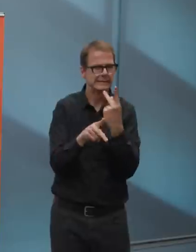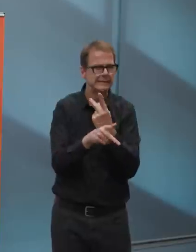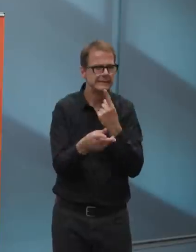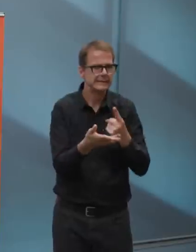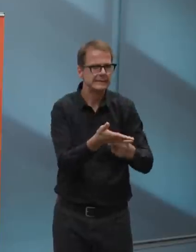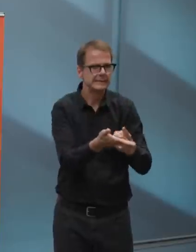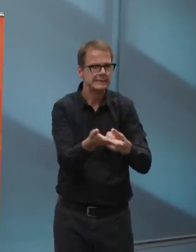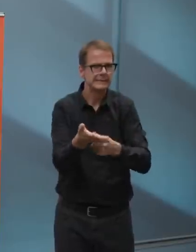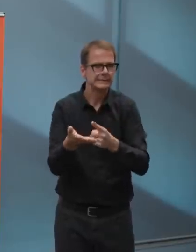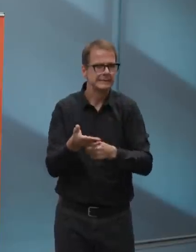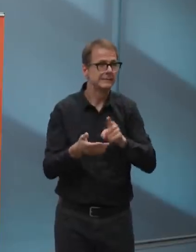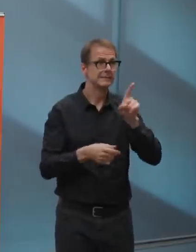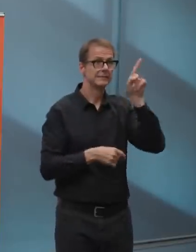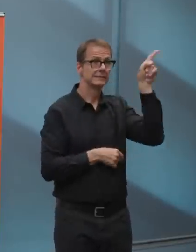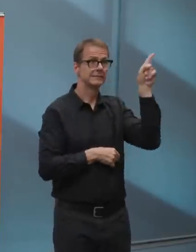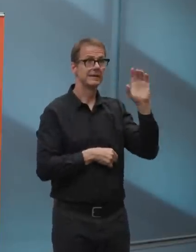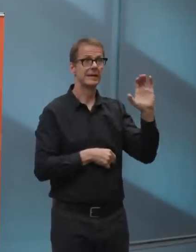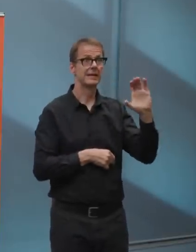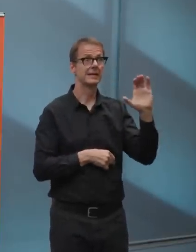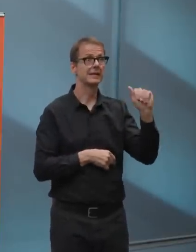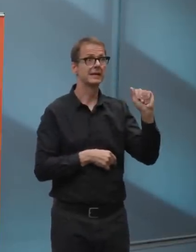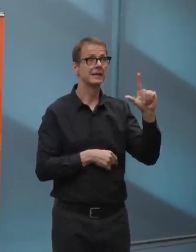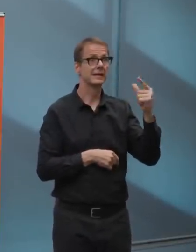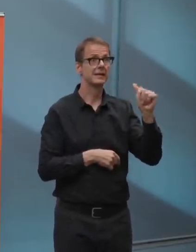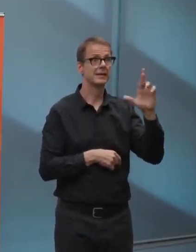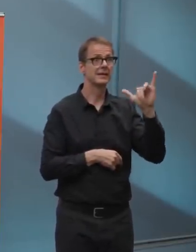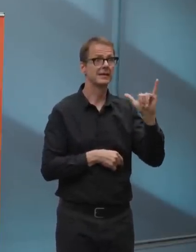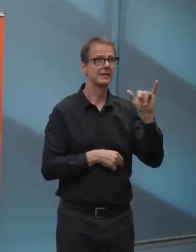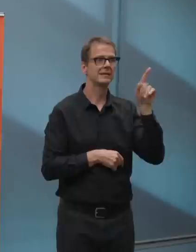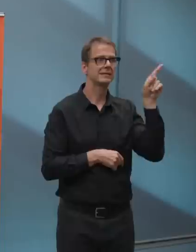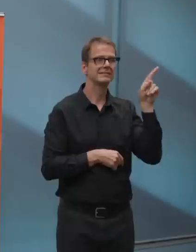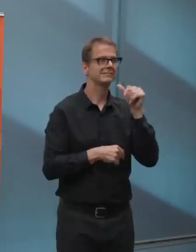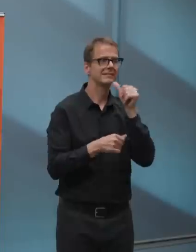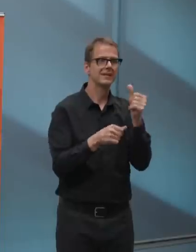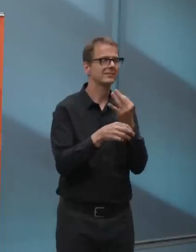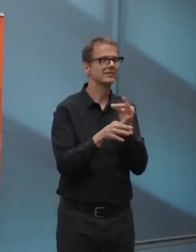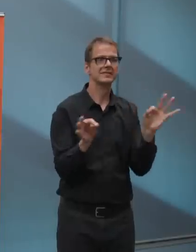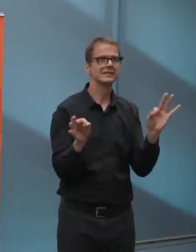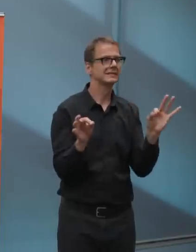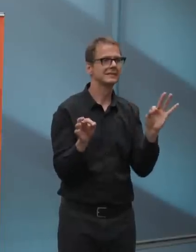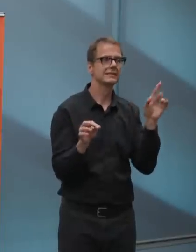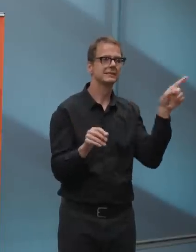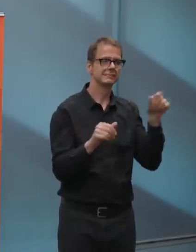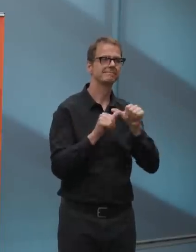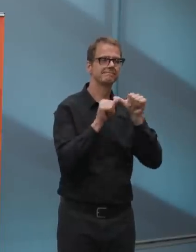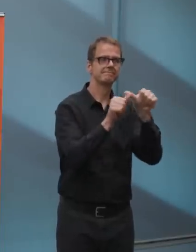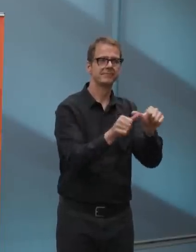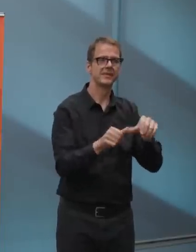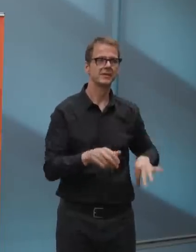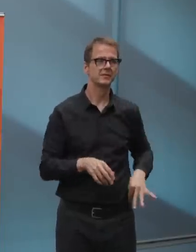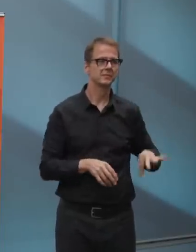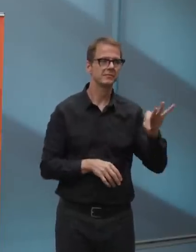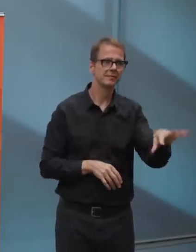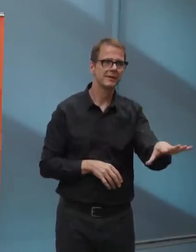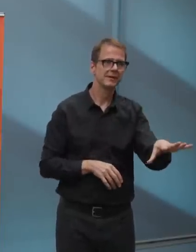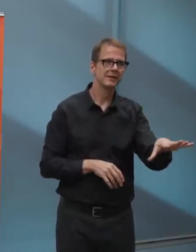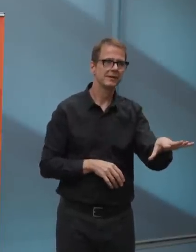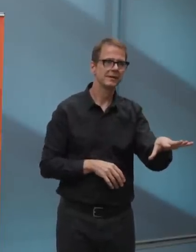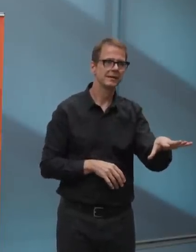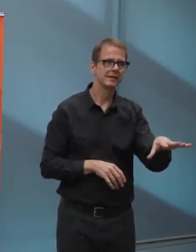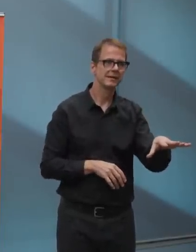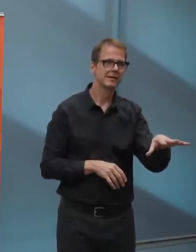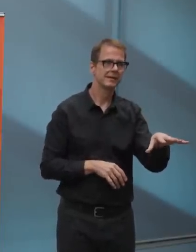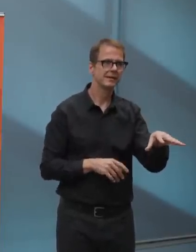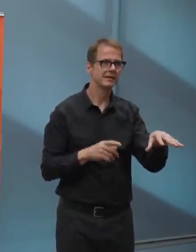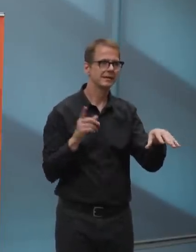flashing passes from two months ago that they may or may not have repurchased online. So their transit revenue is down 10 to